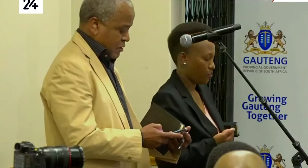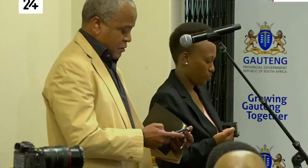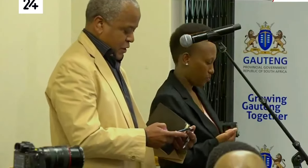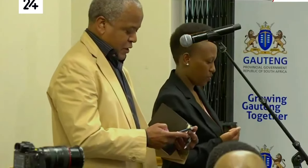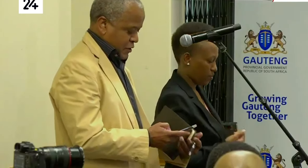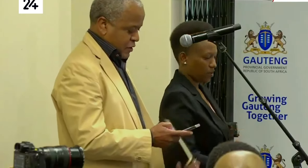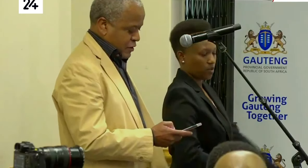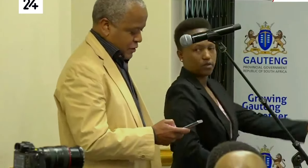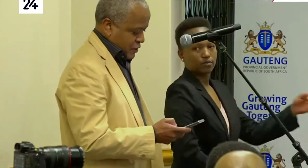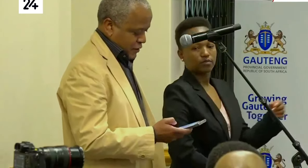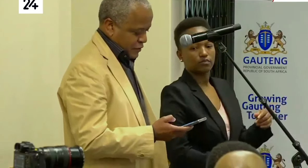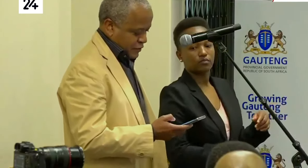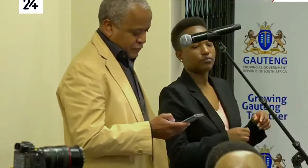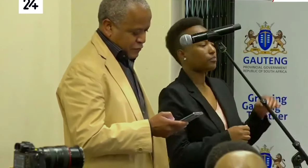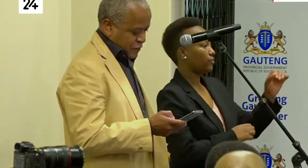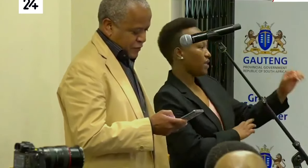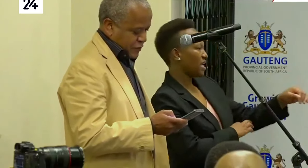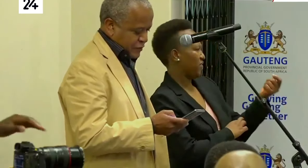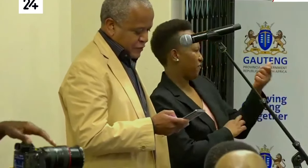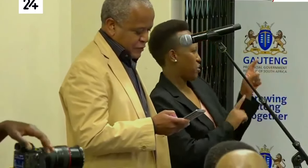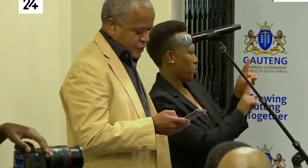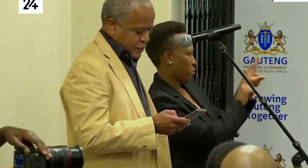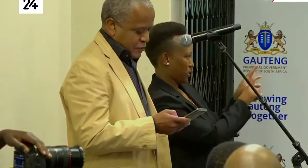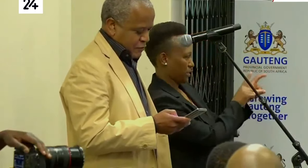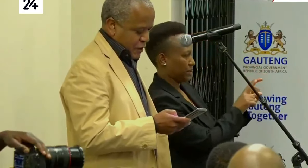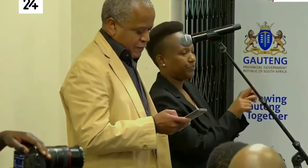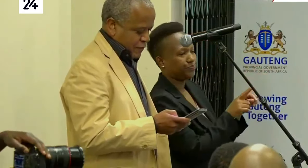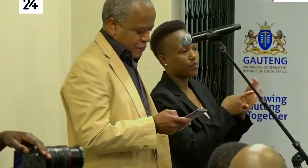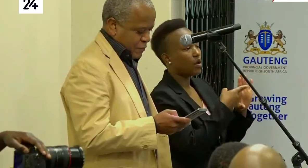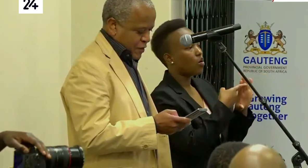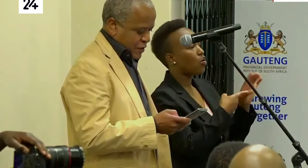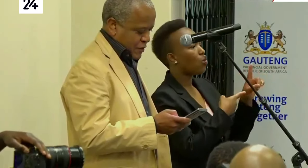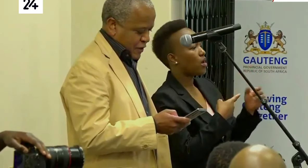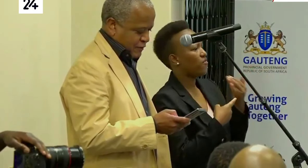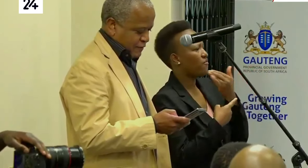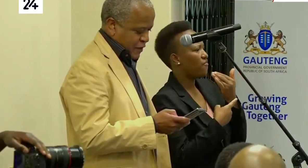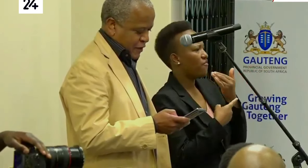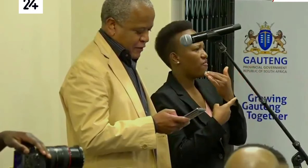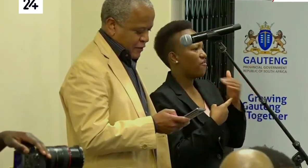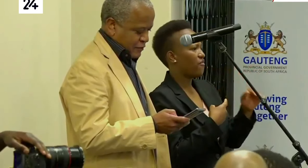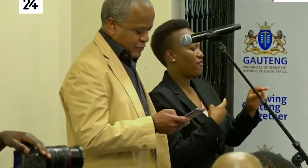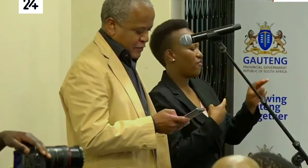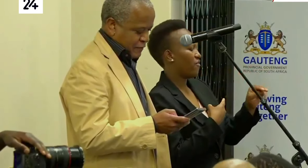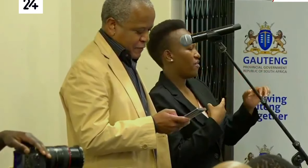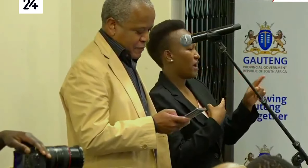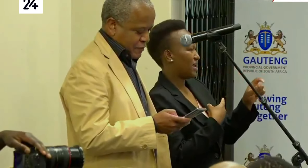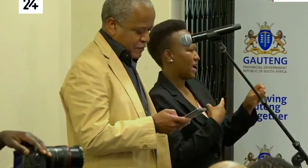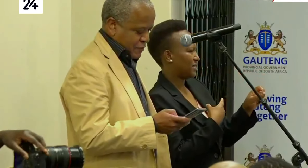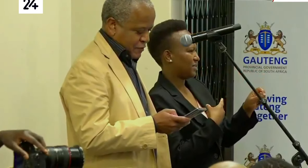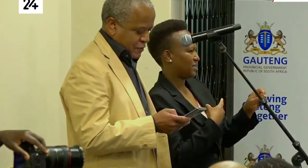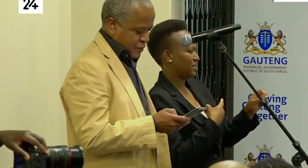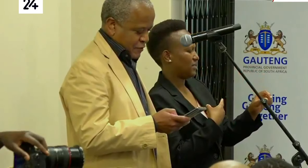Okay, I think, yeah, just a few questions. One from network 24,